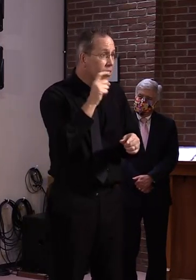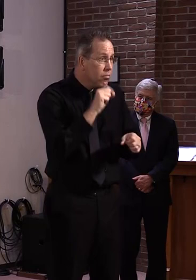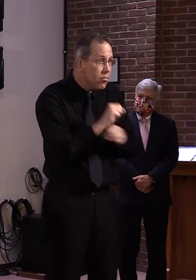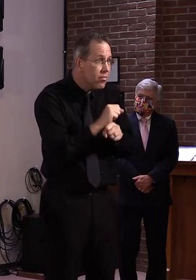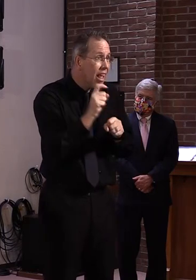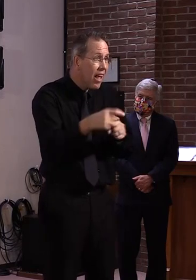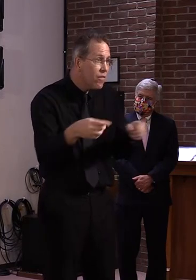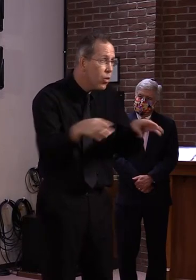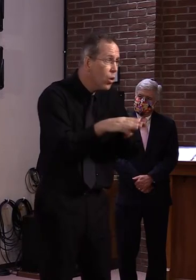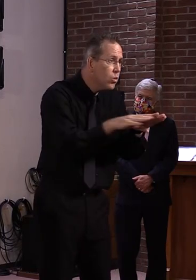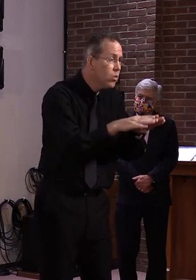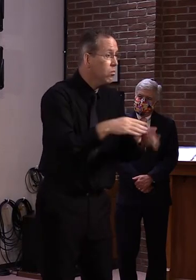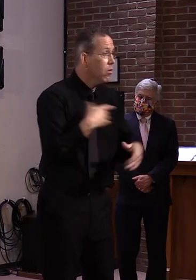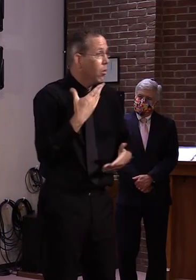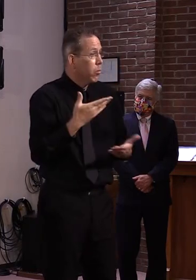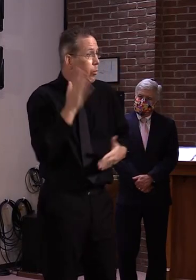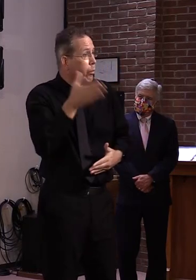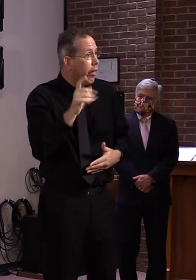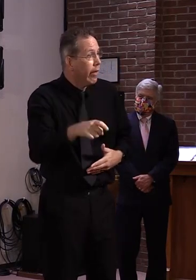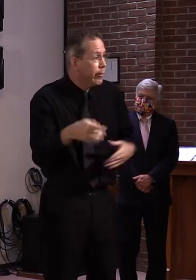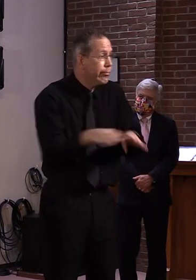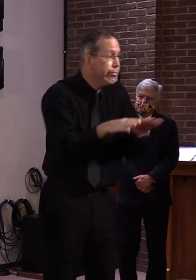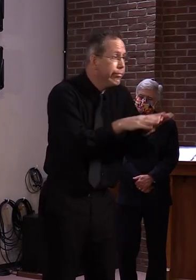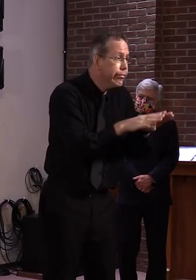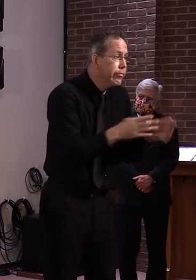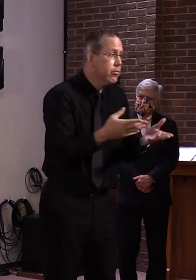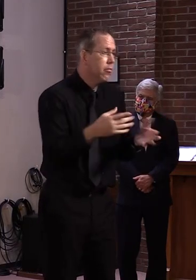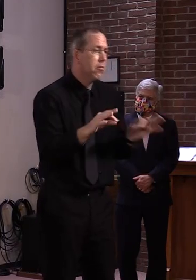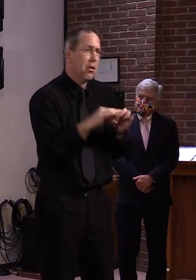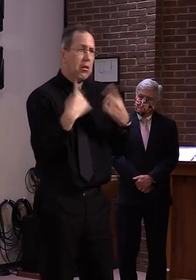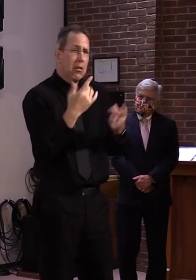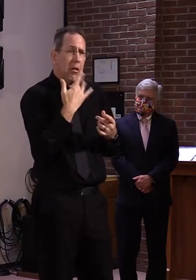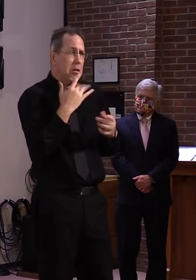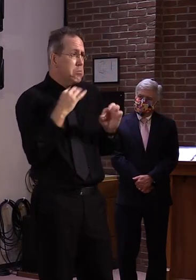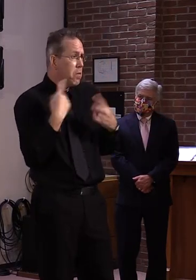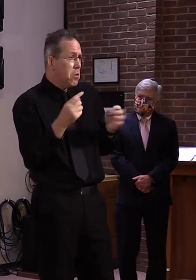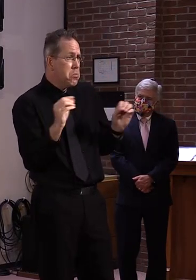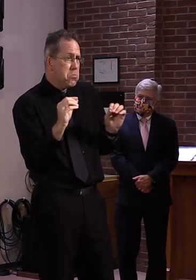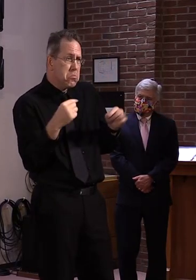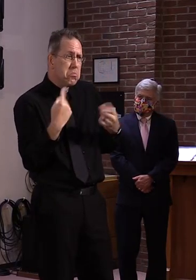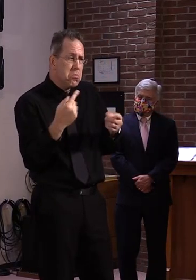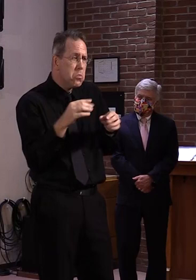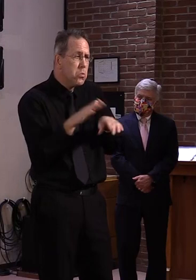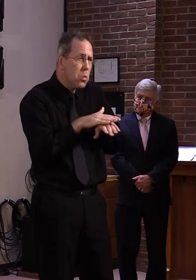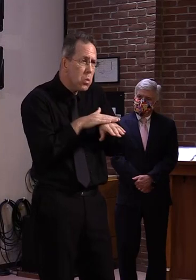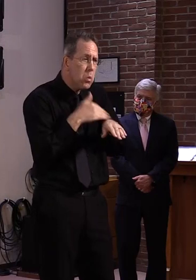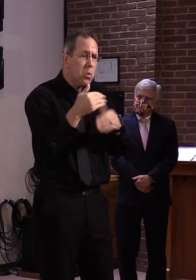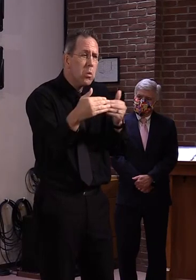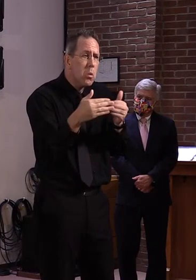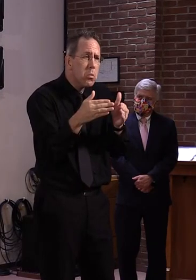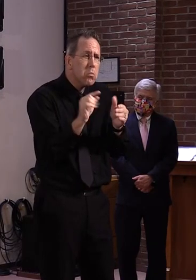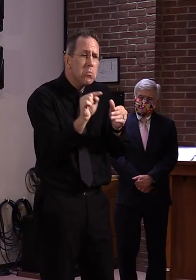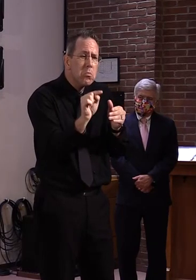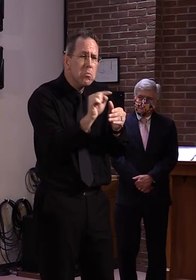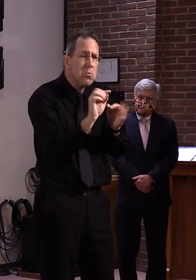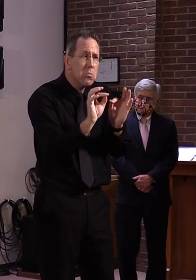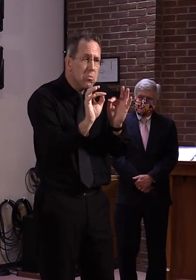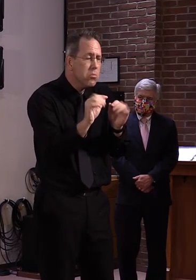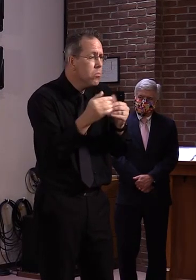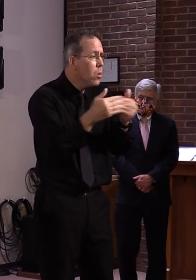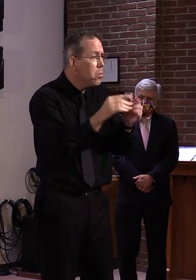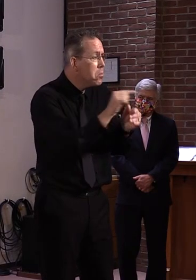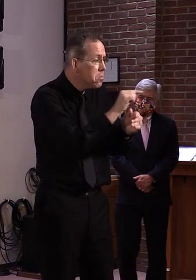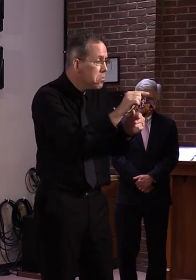in time, because we've been so cautious and thoughtful in doing so, we're on a good we're on a good course here. So